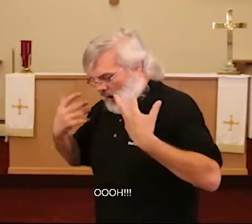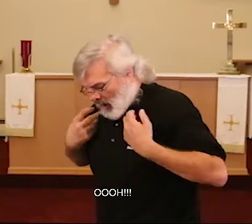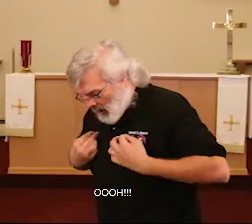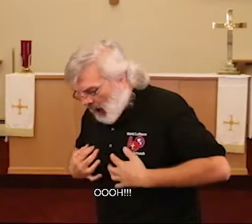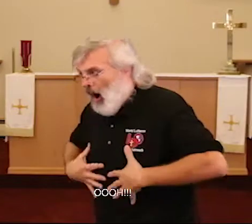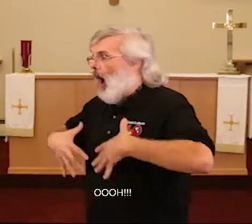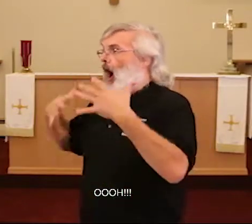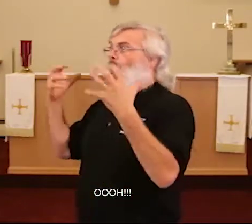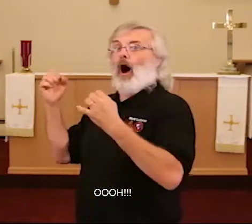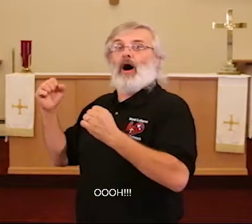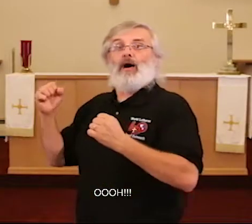Well,